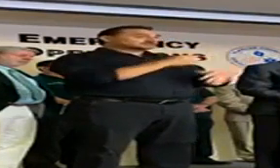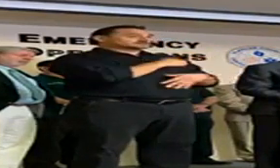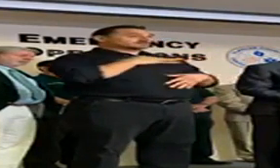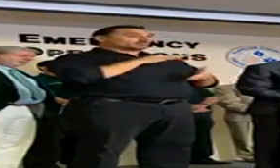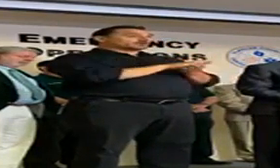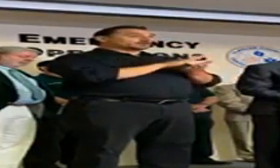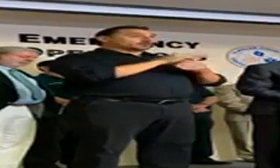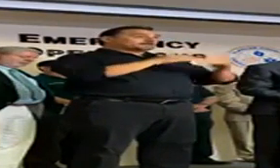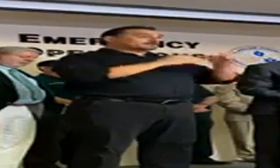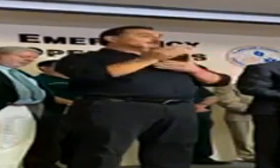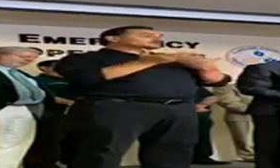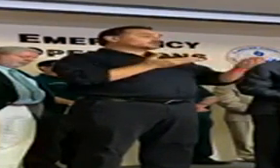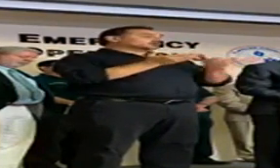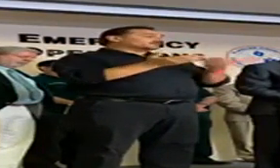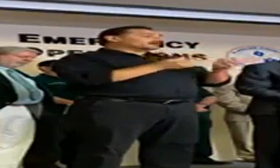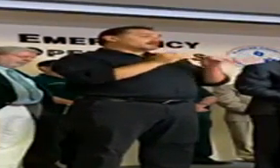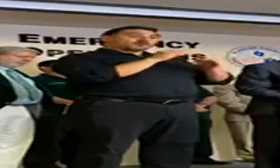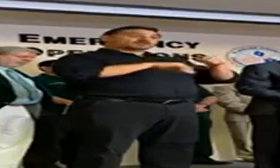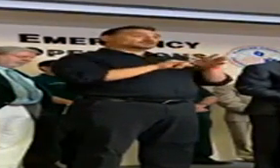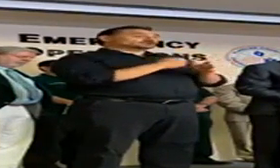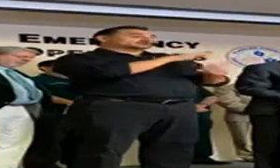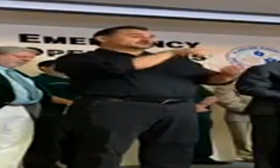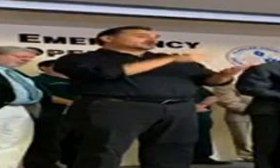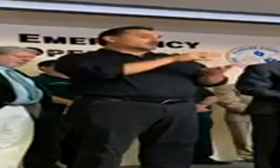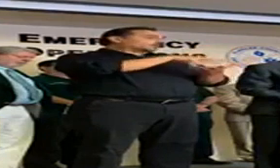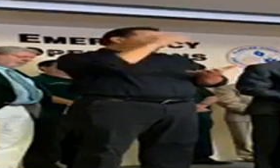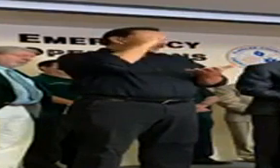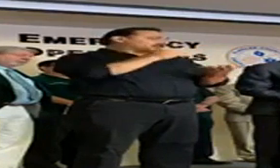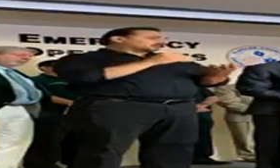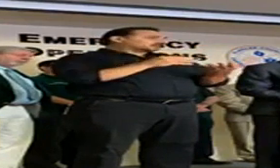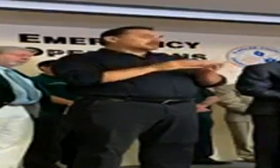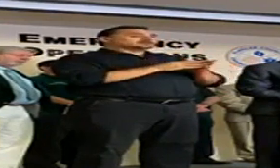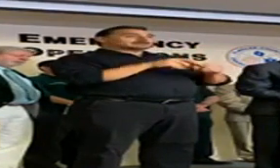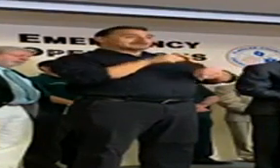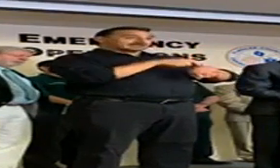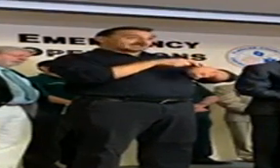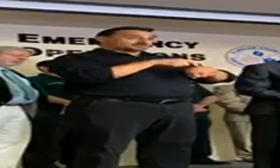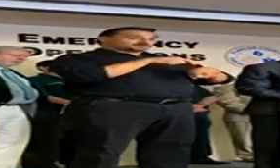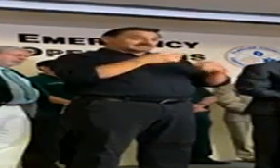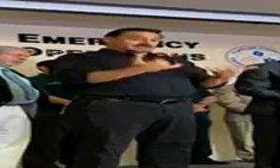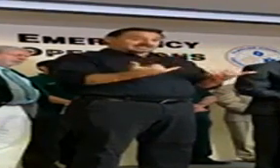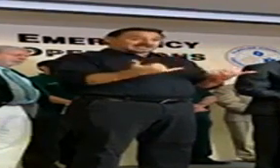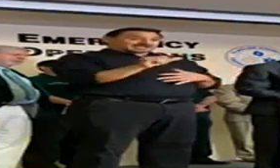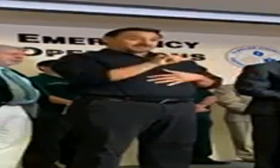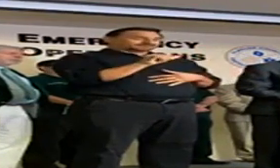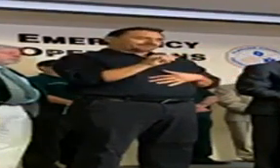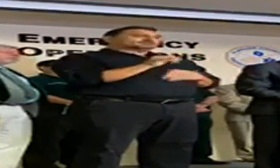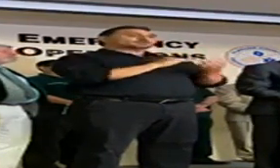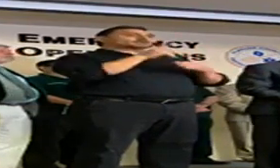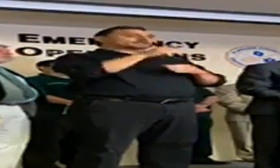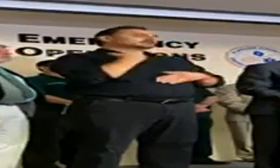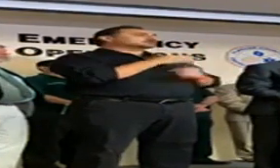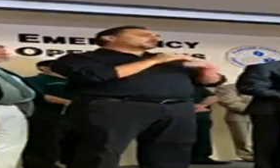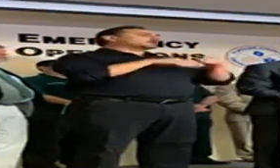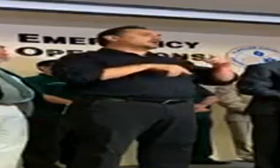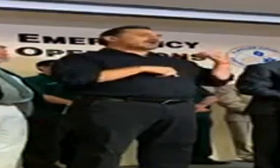buildings serve are more than just centers of learning. In times like this, our community needs us more than